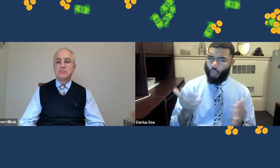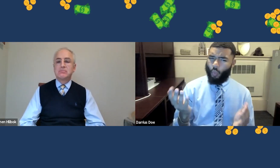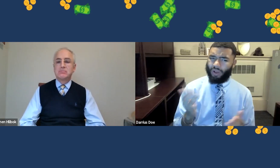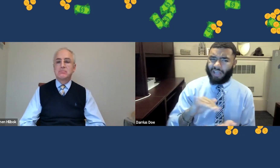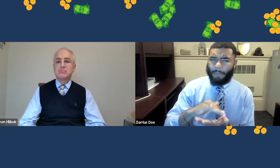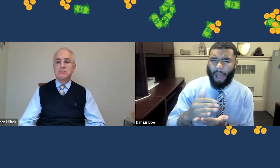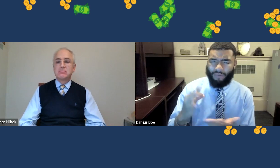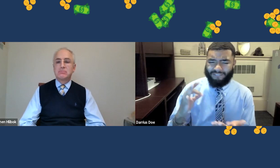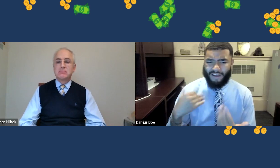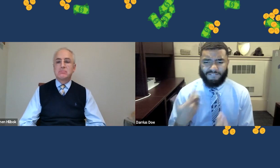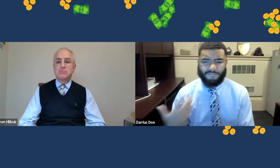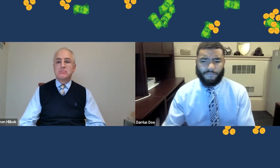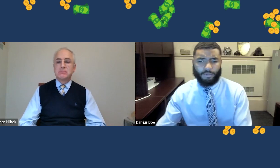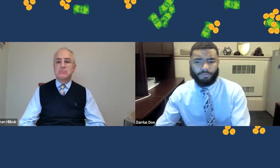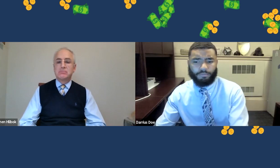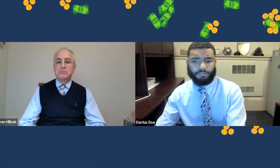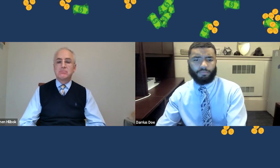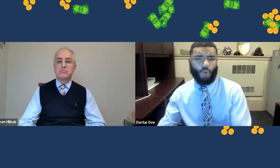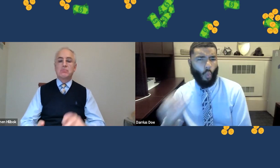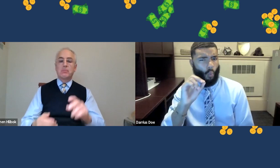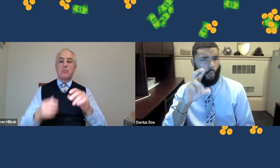So what does that look like in the United States?